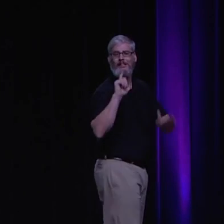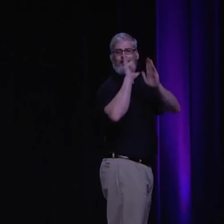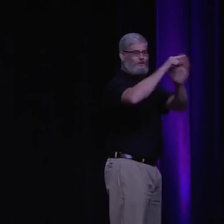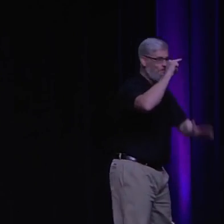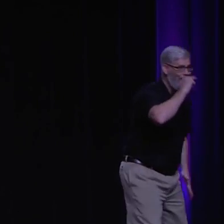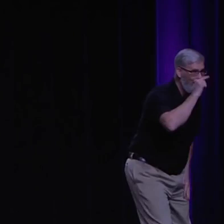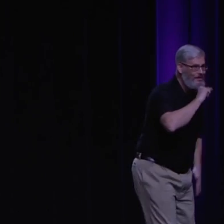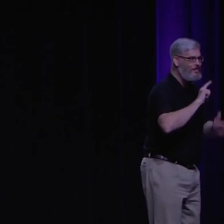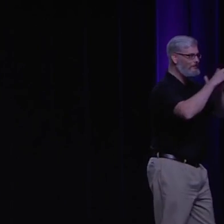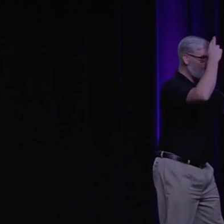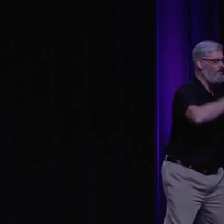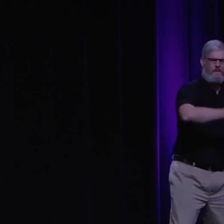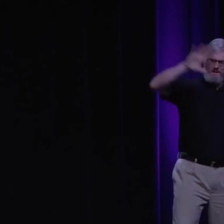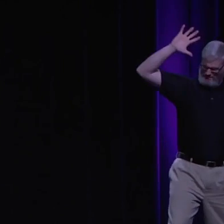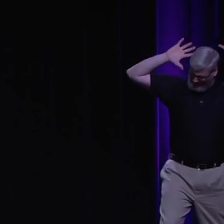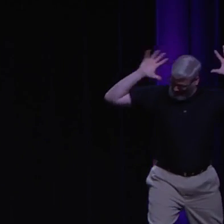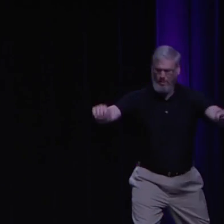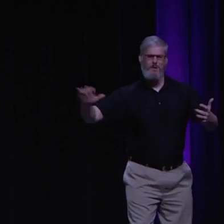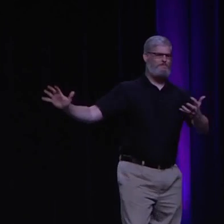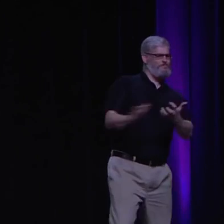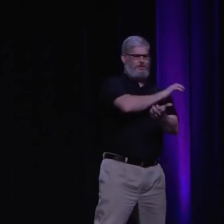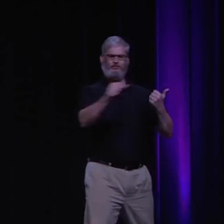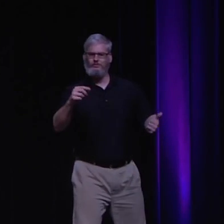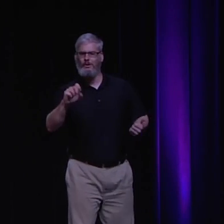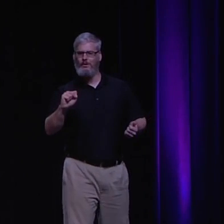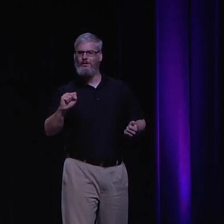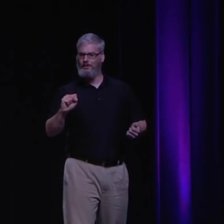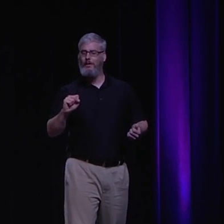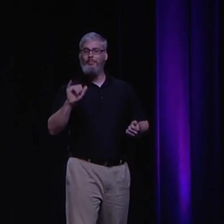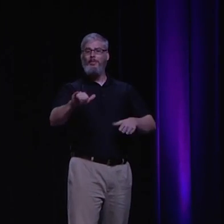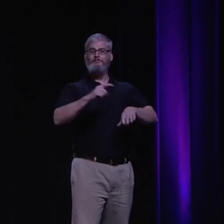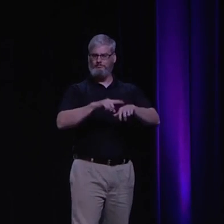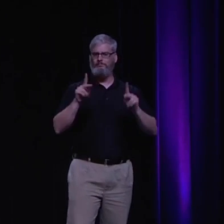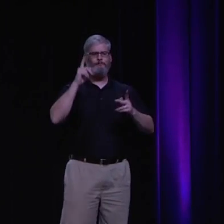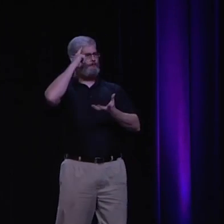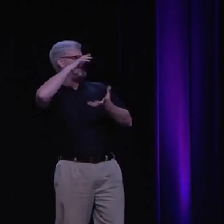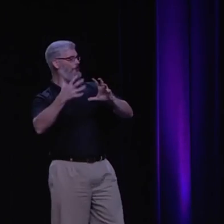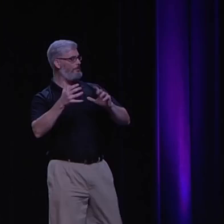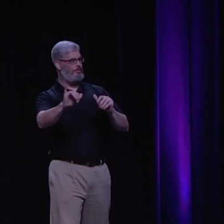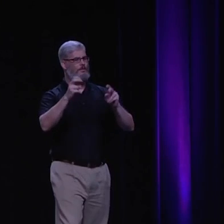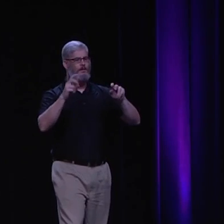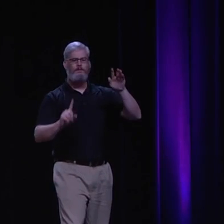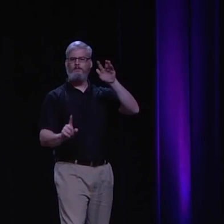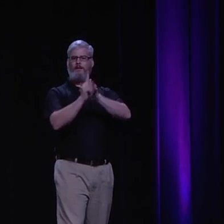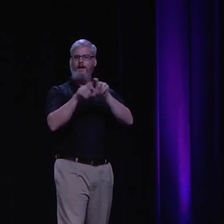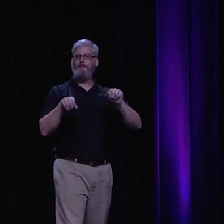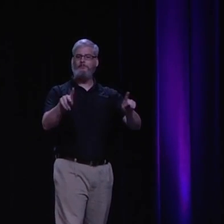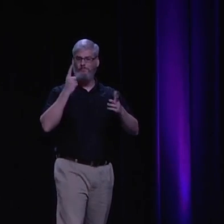later took over Persia, which became Greece, and they take over the culture and destroy all their old gods and Pathians.